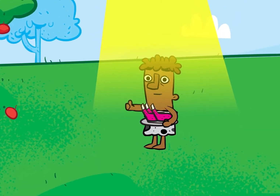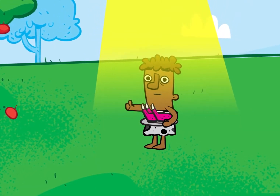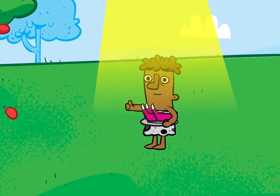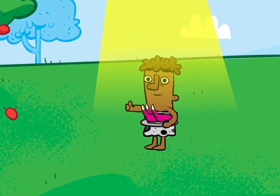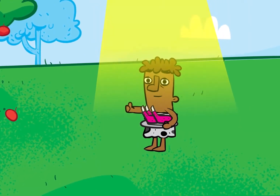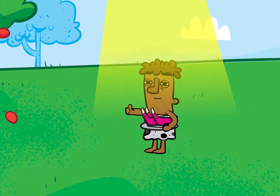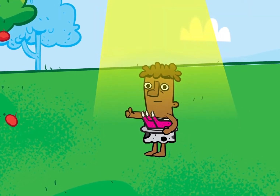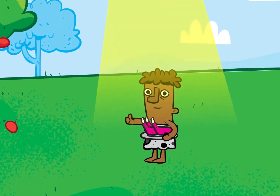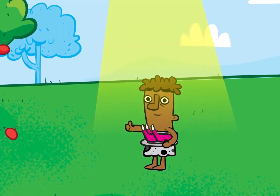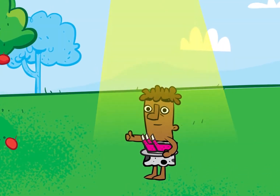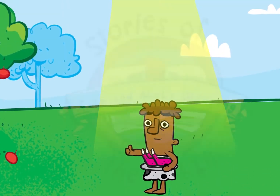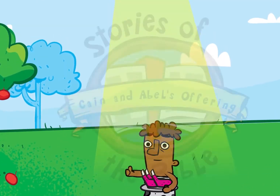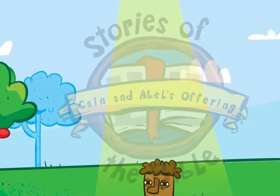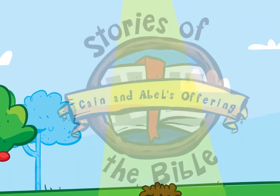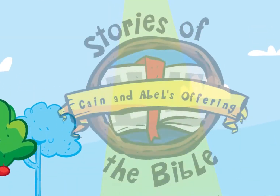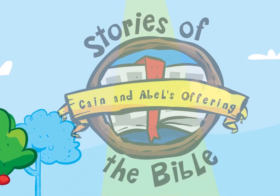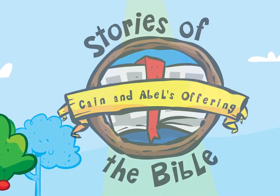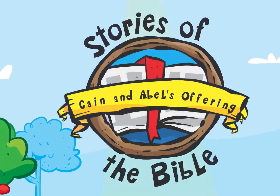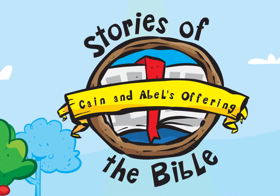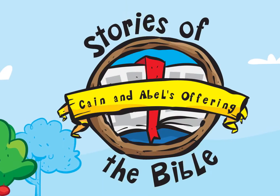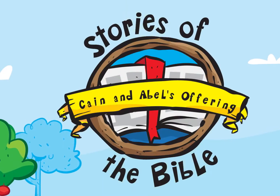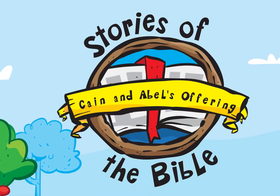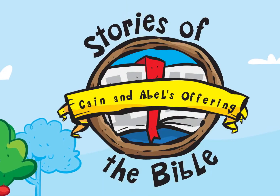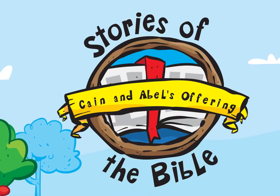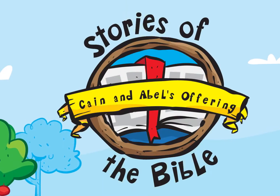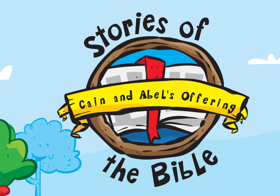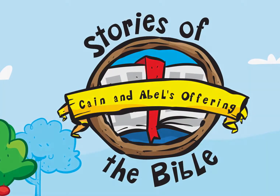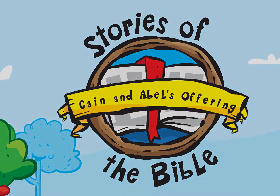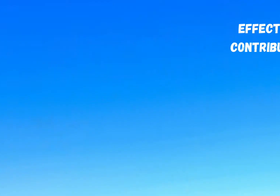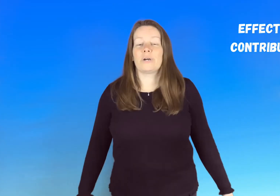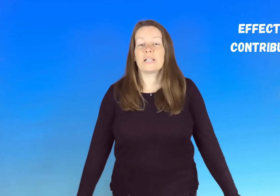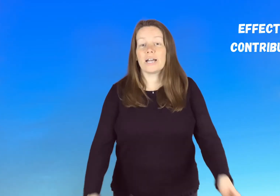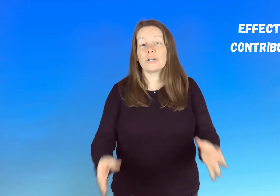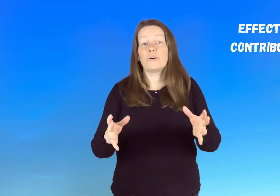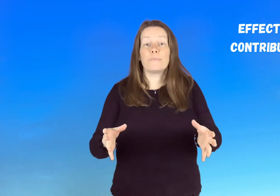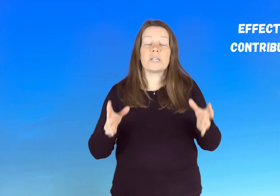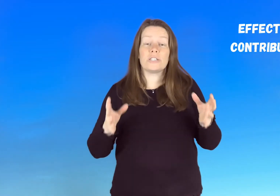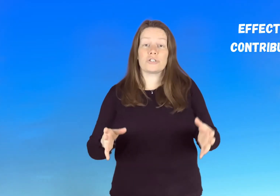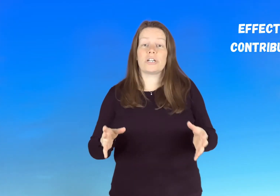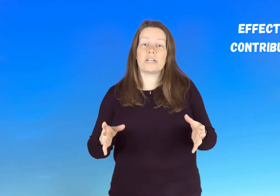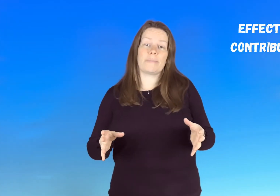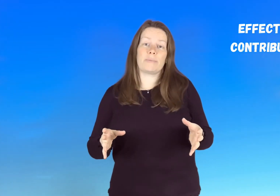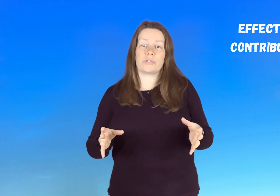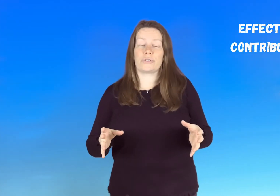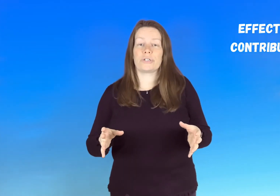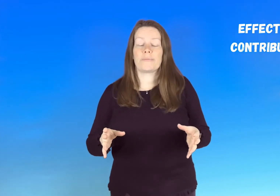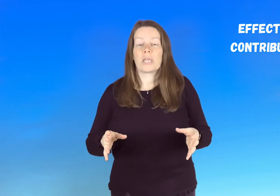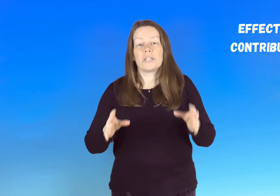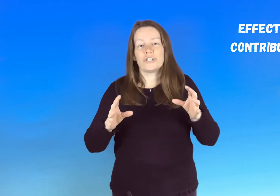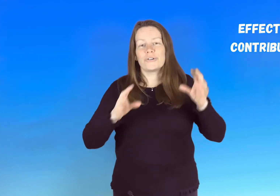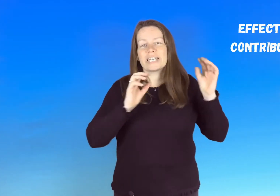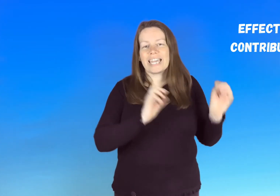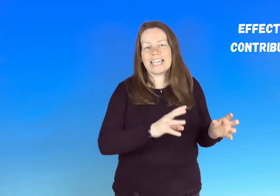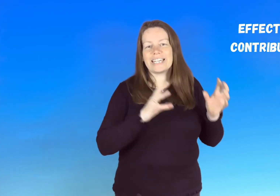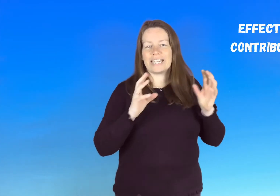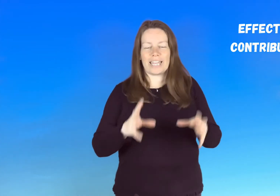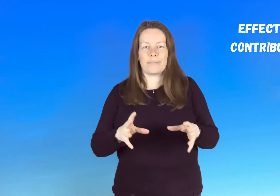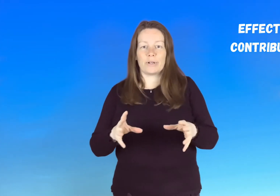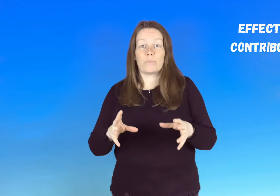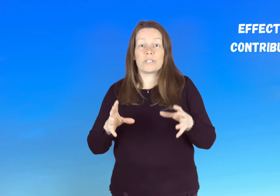well i hope you enjoyed that bible story you know cain and abel were